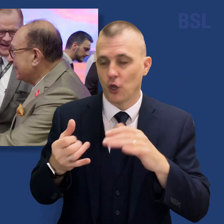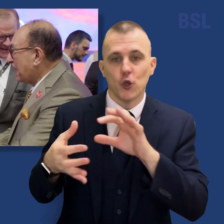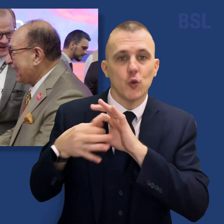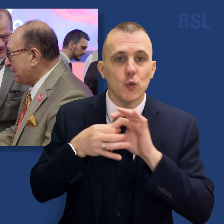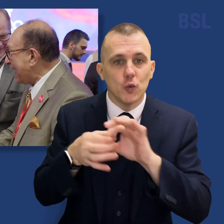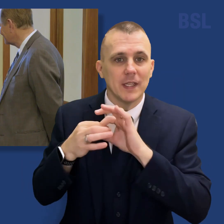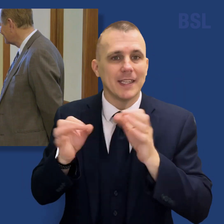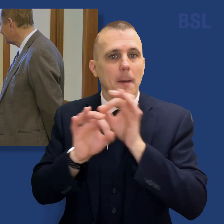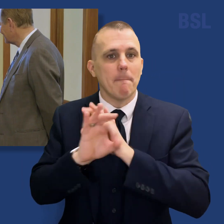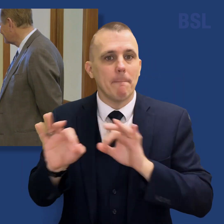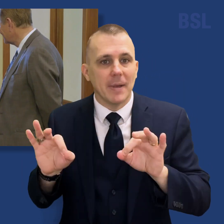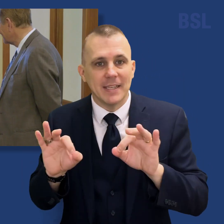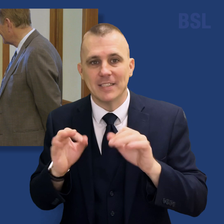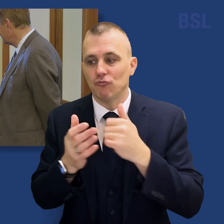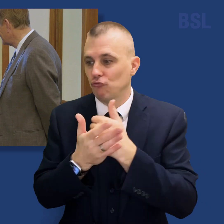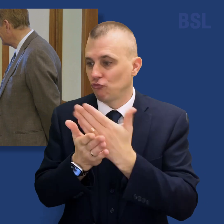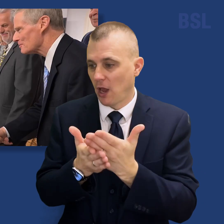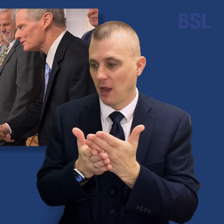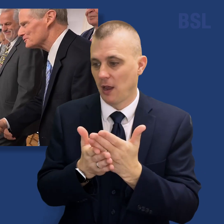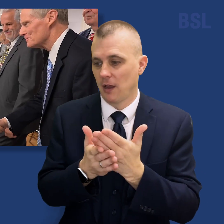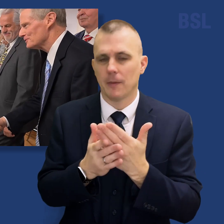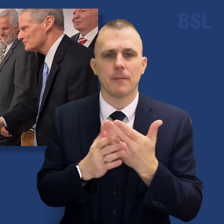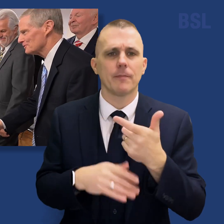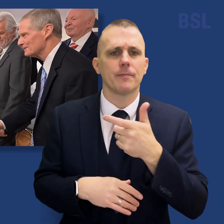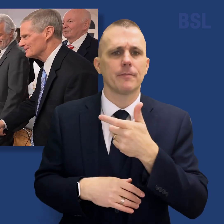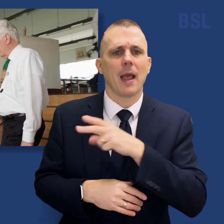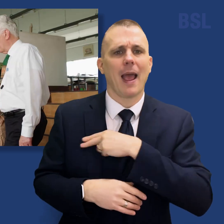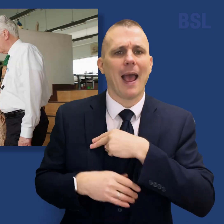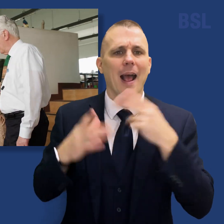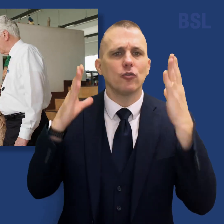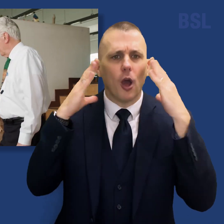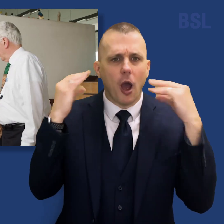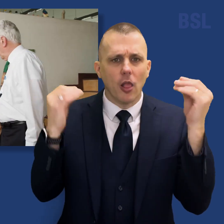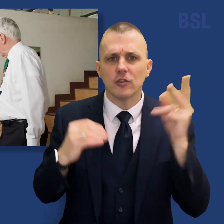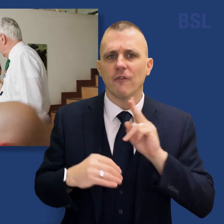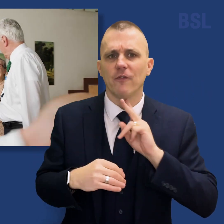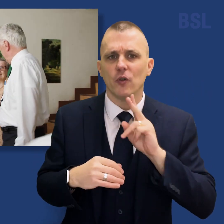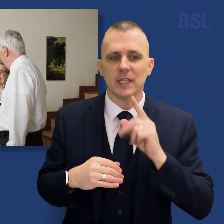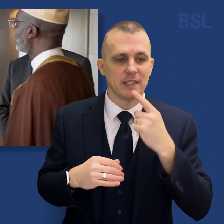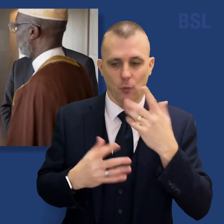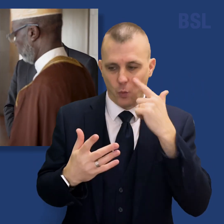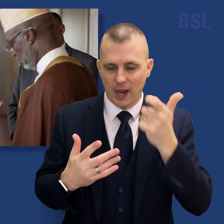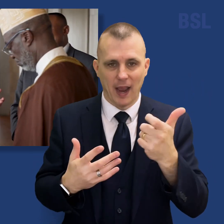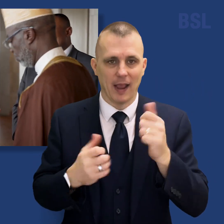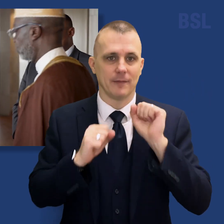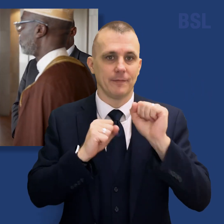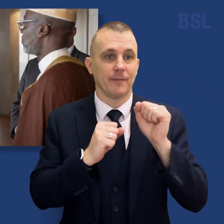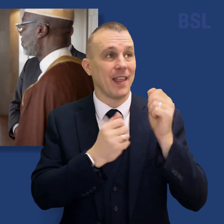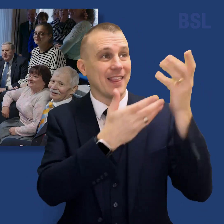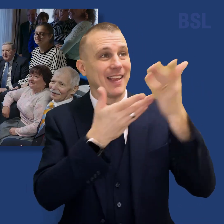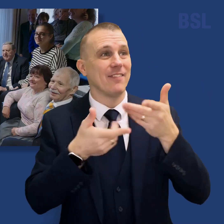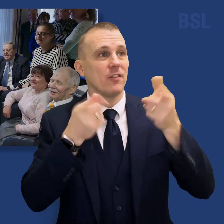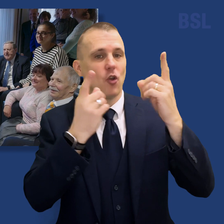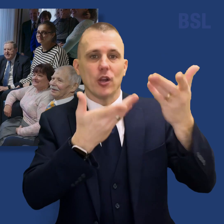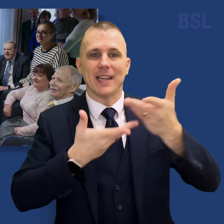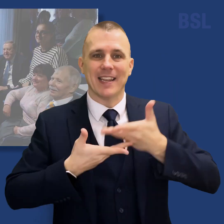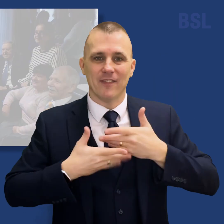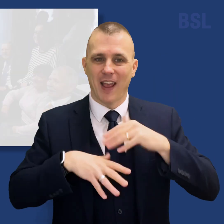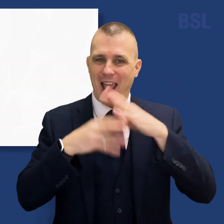of peace. We can embrace the gift that the Son of God has given us. All the things that were broken are healed.